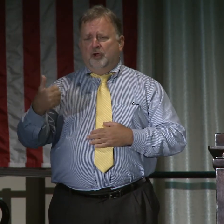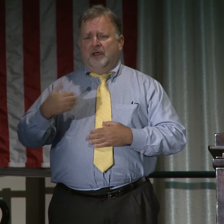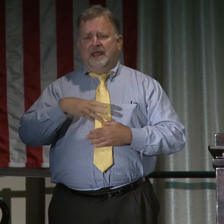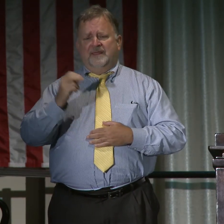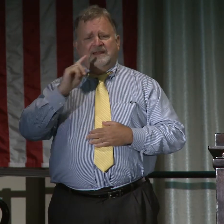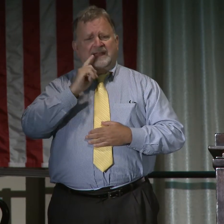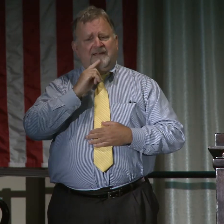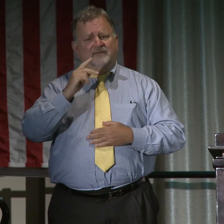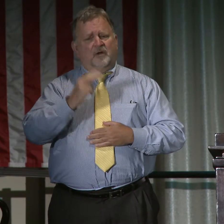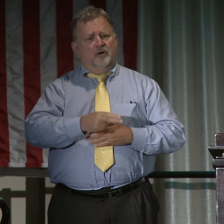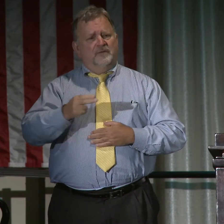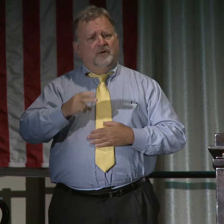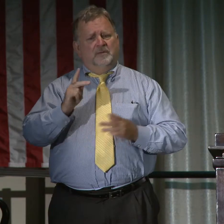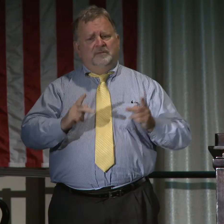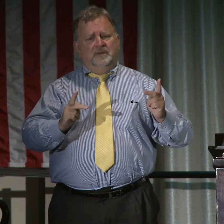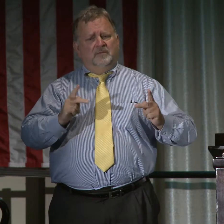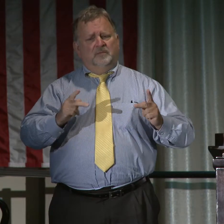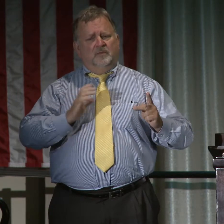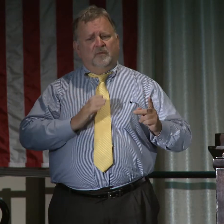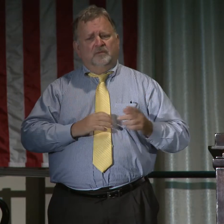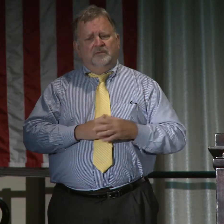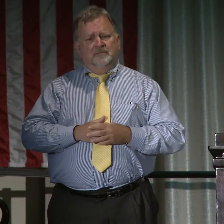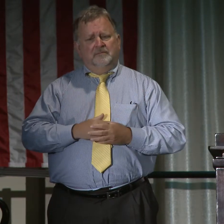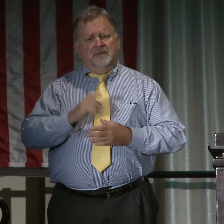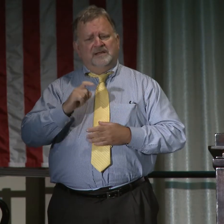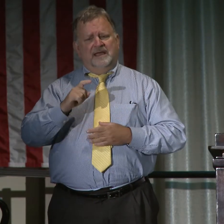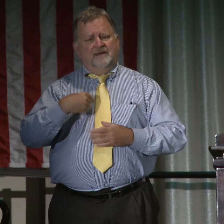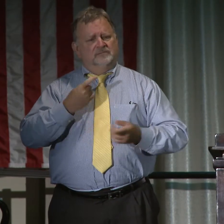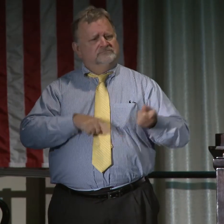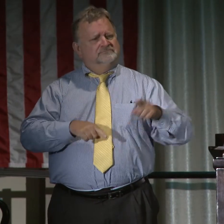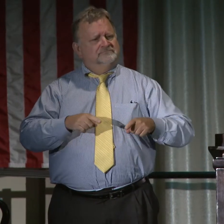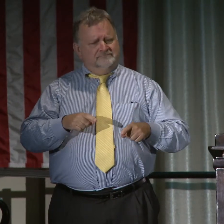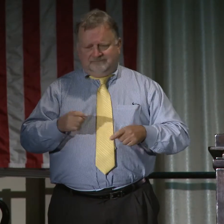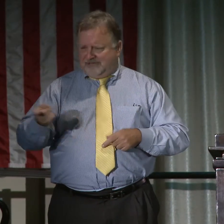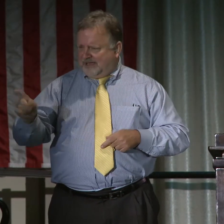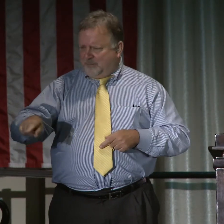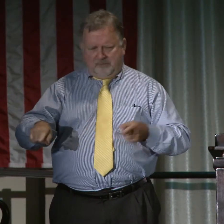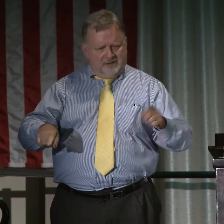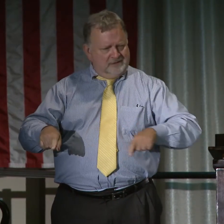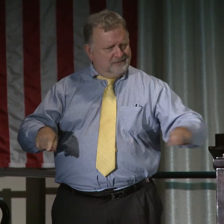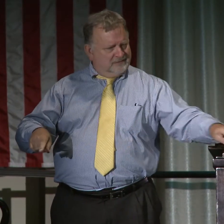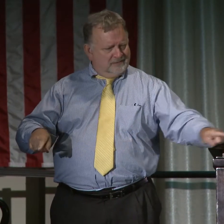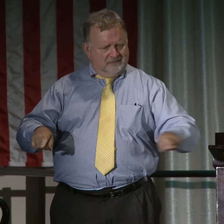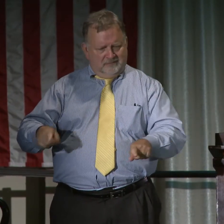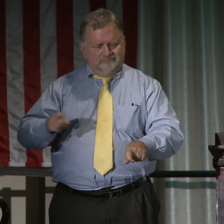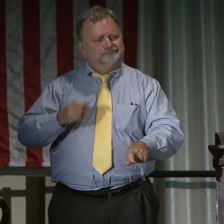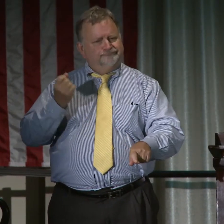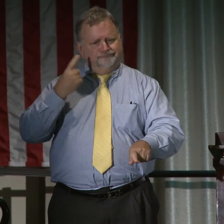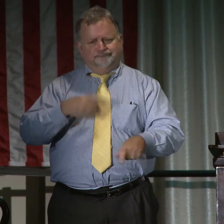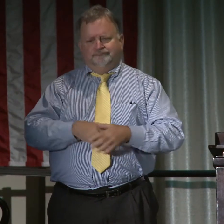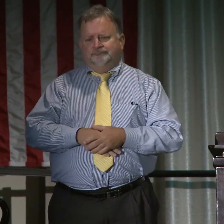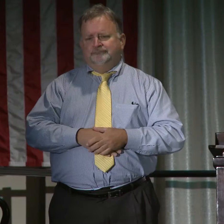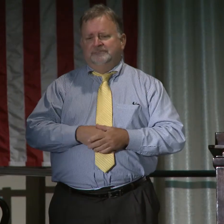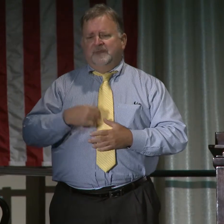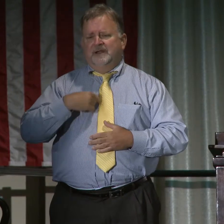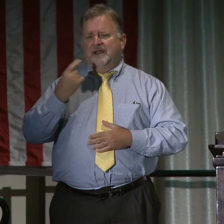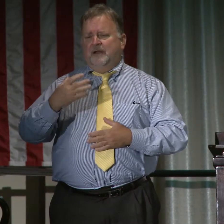We find that employers of the deaf and hard of hearing, and the hard of hearing people themselves, everyone must